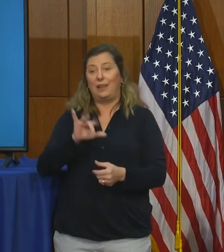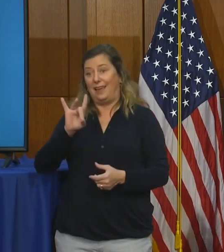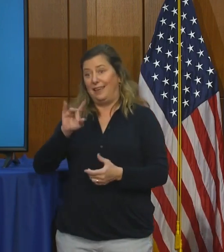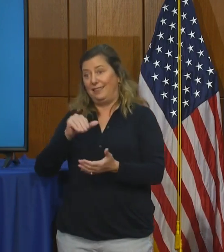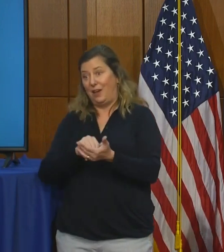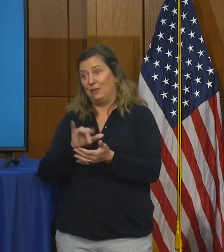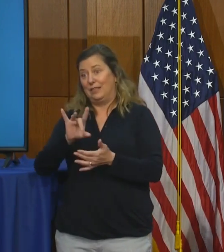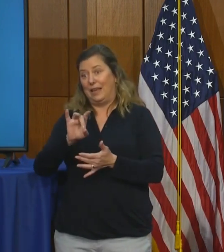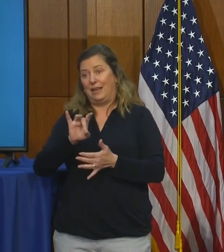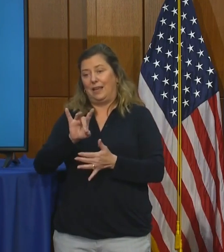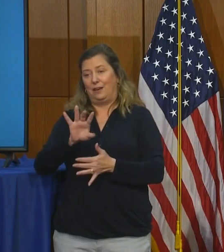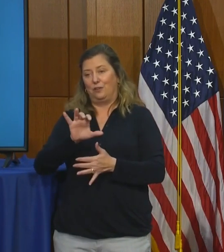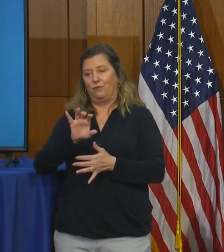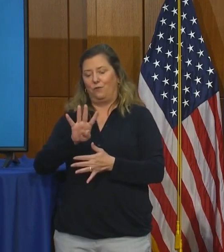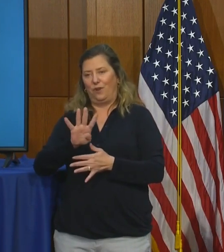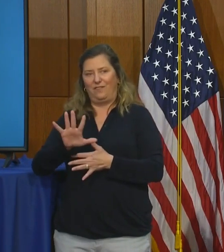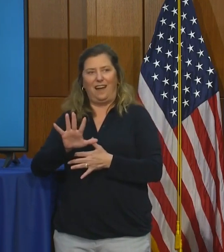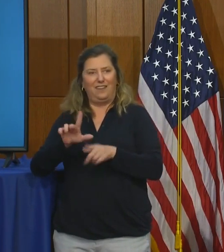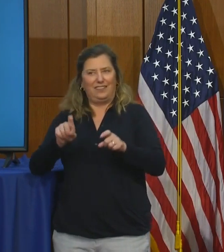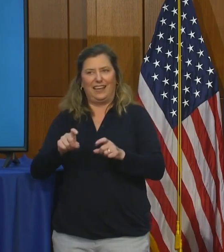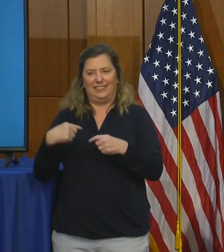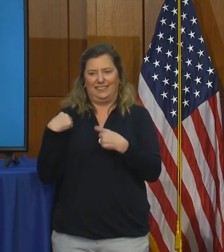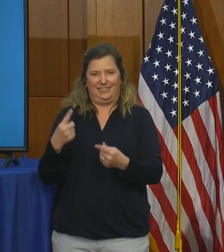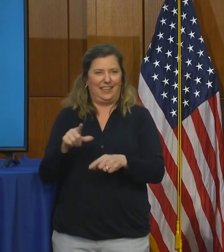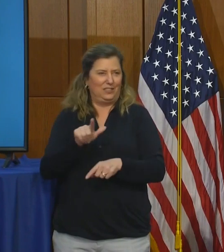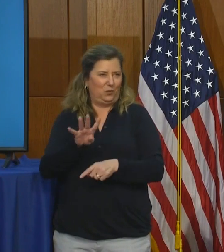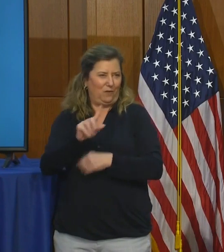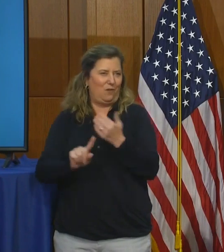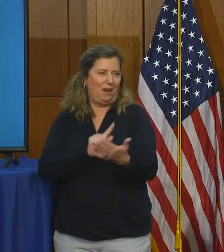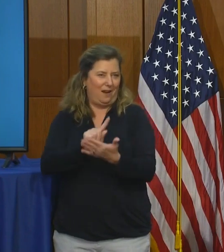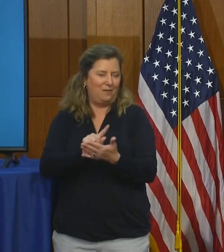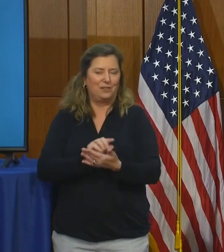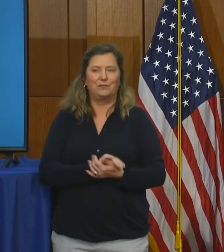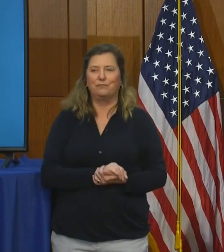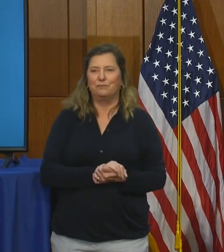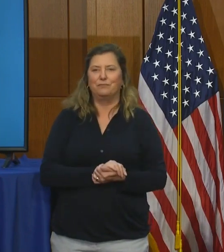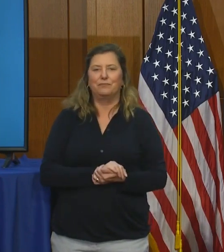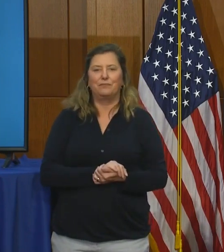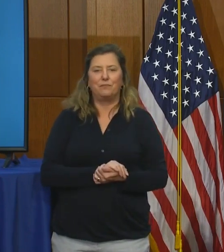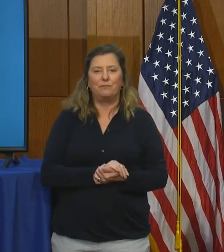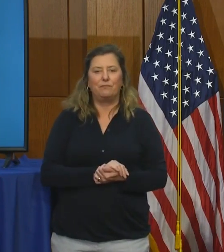,845 tests in the last 24-hour period.